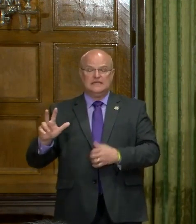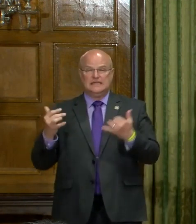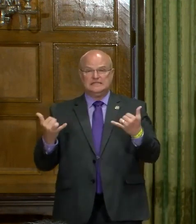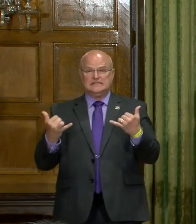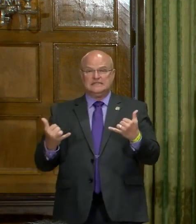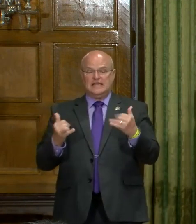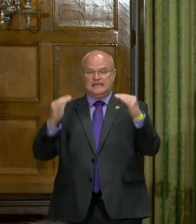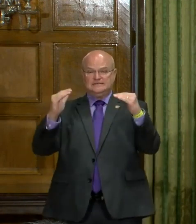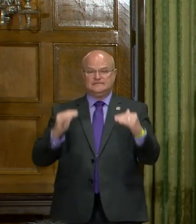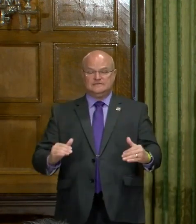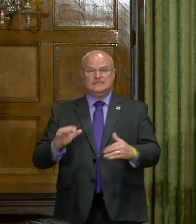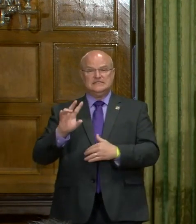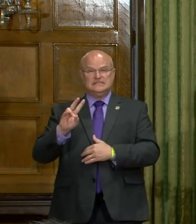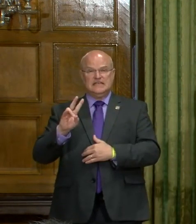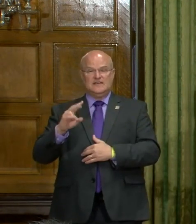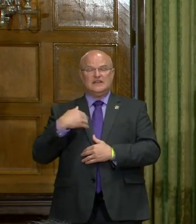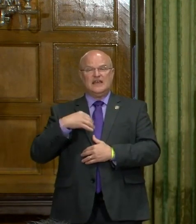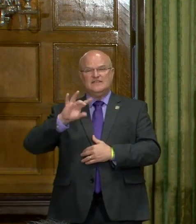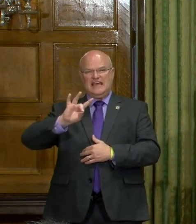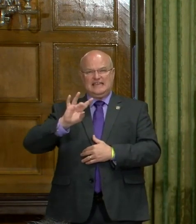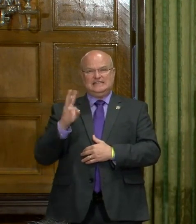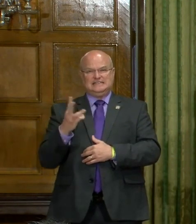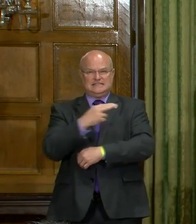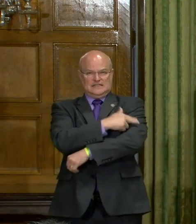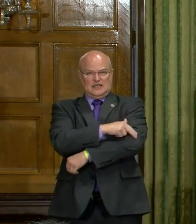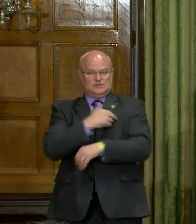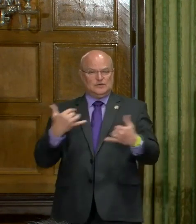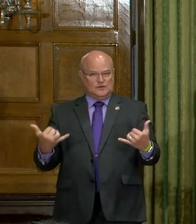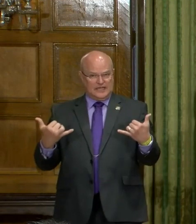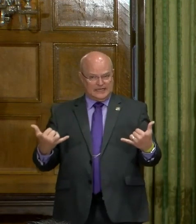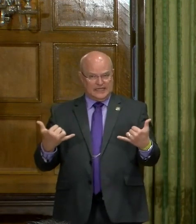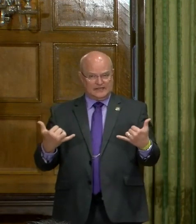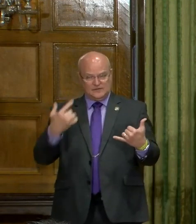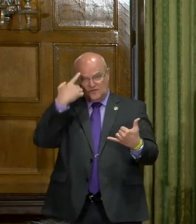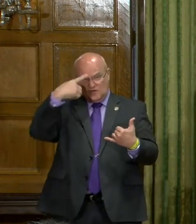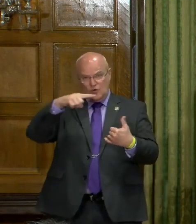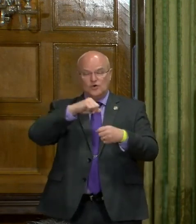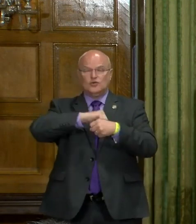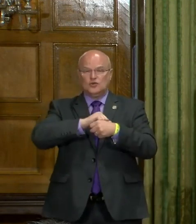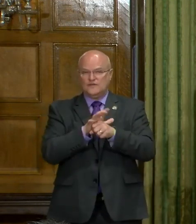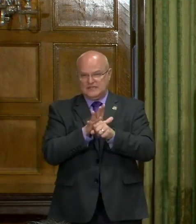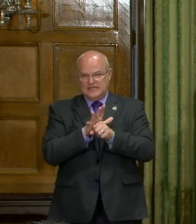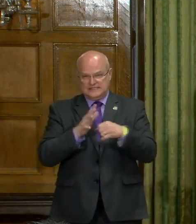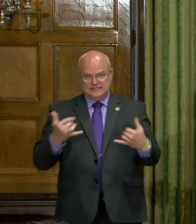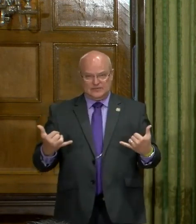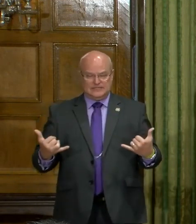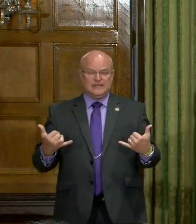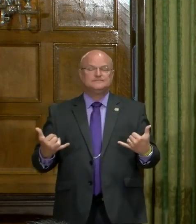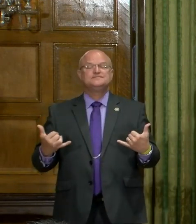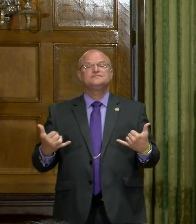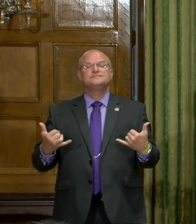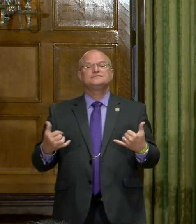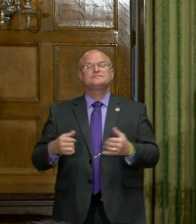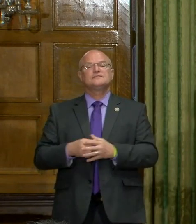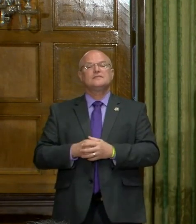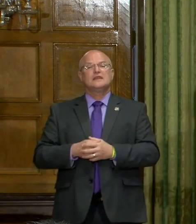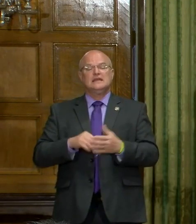Today they're down 7. We have 86 in the hospital for COVID-19 at the present time.